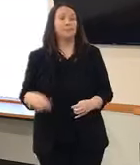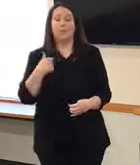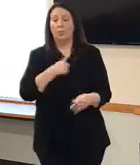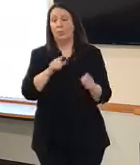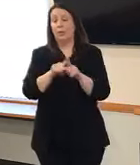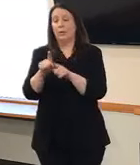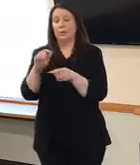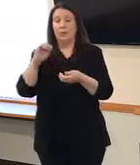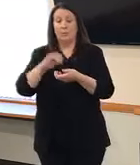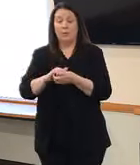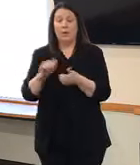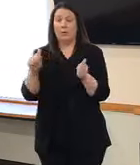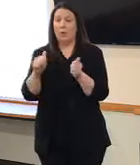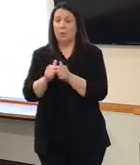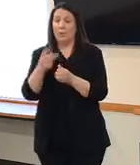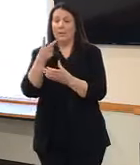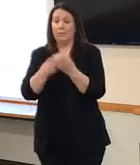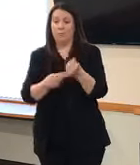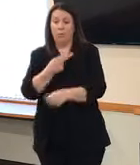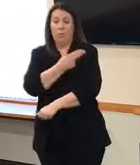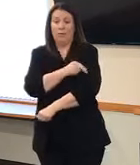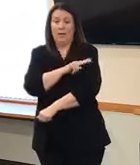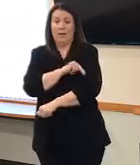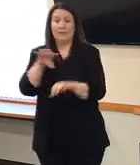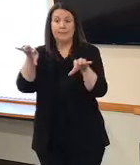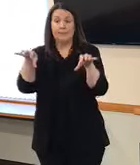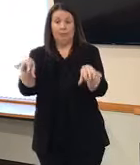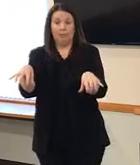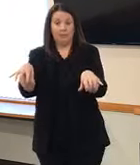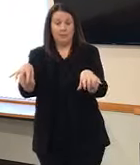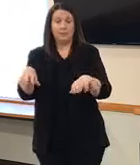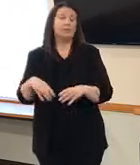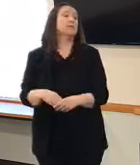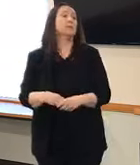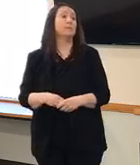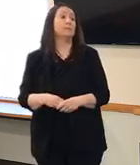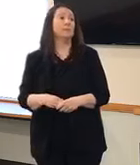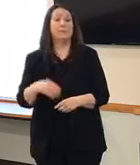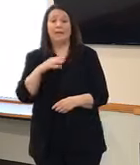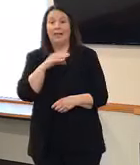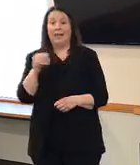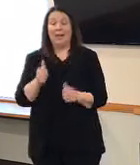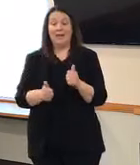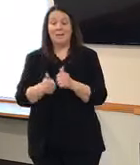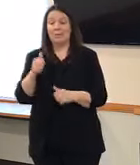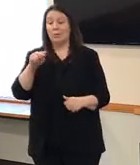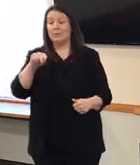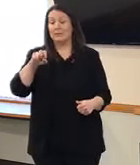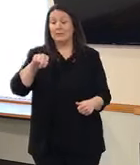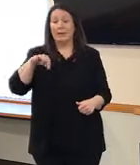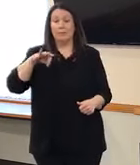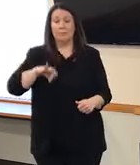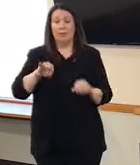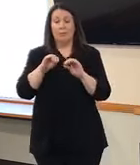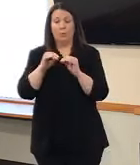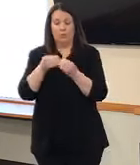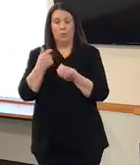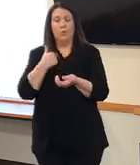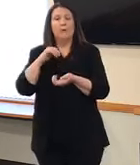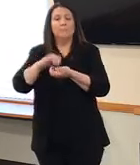partner with both health systems in town and most of the not-for-profits in town as well.